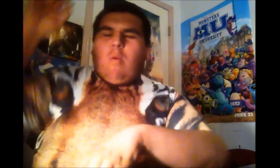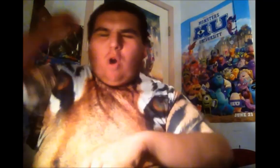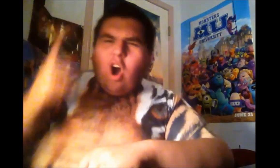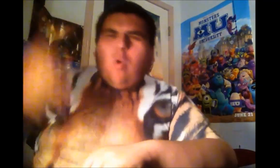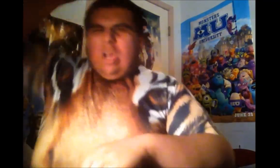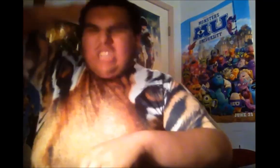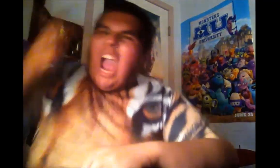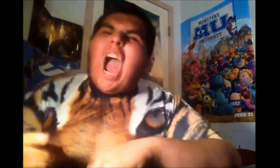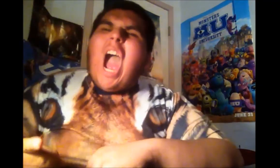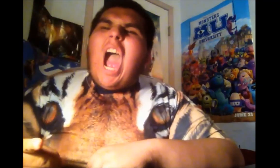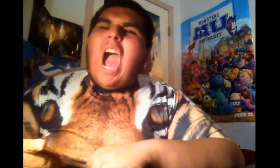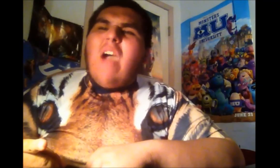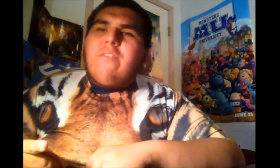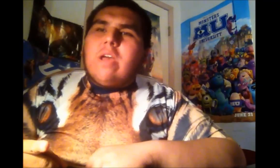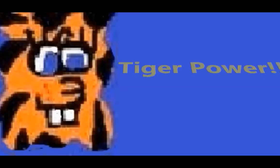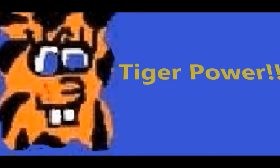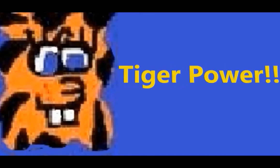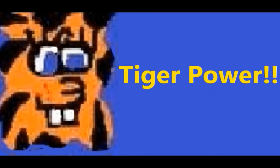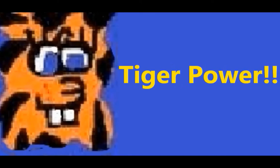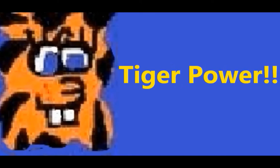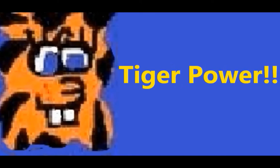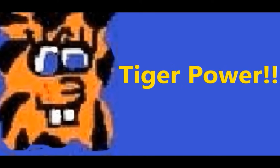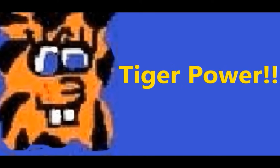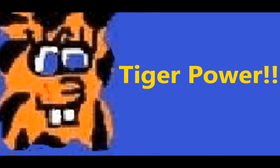will always have Togger Power.